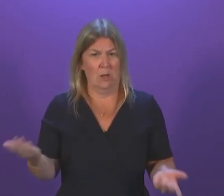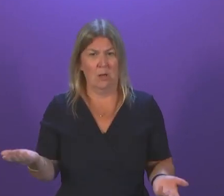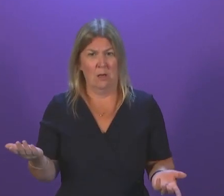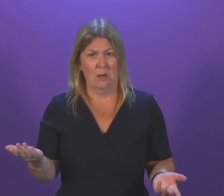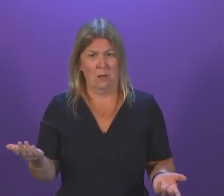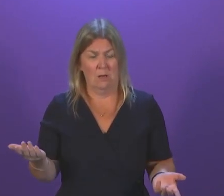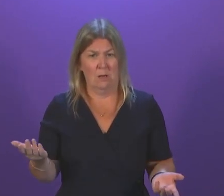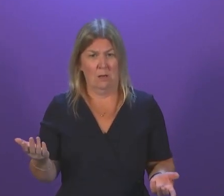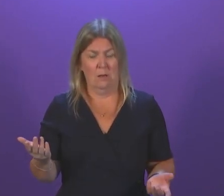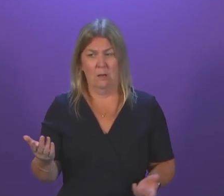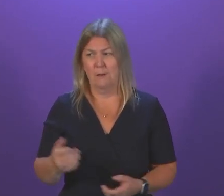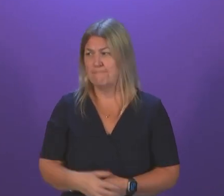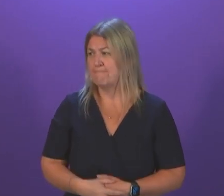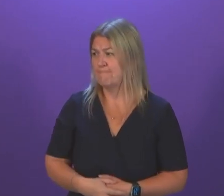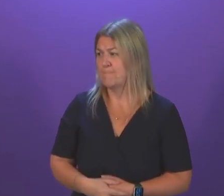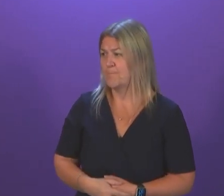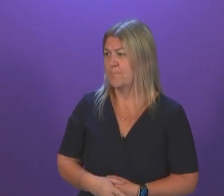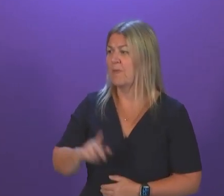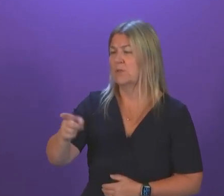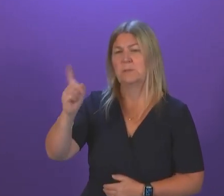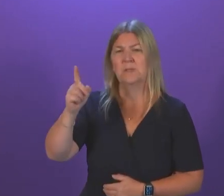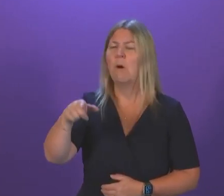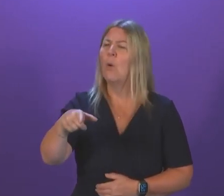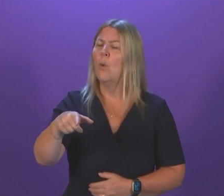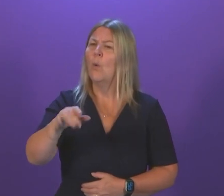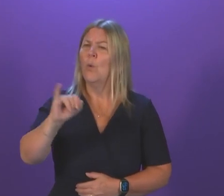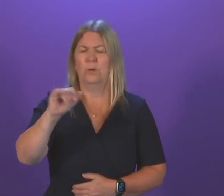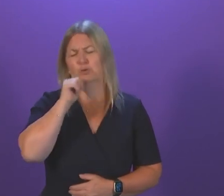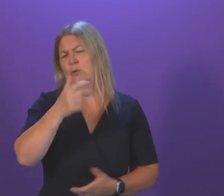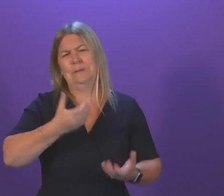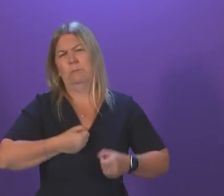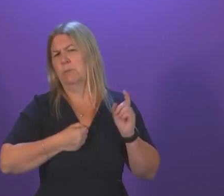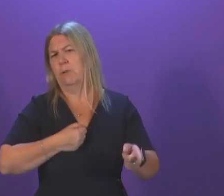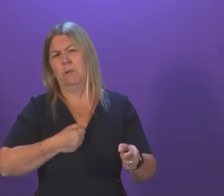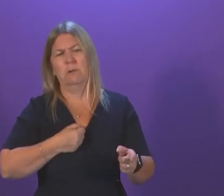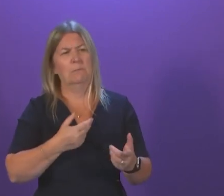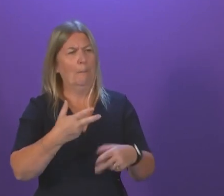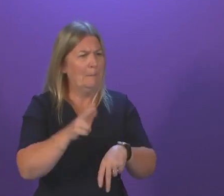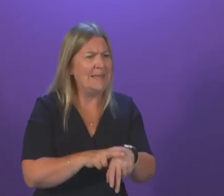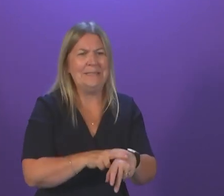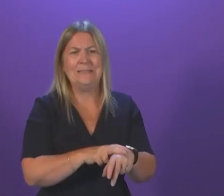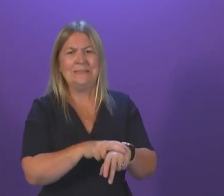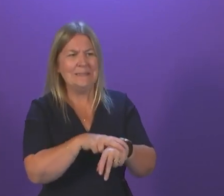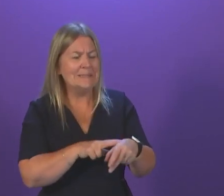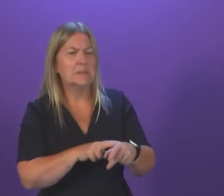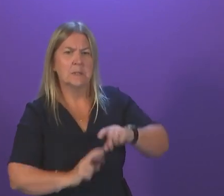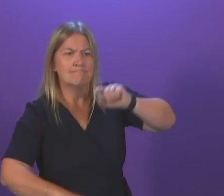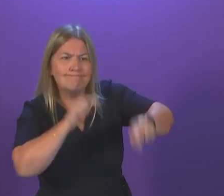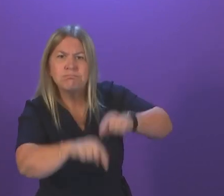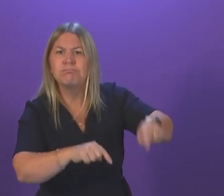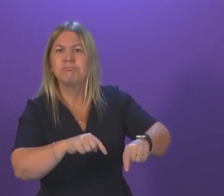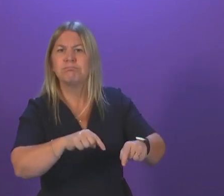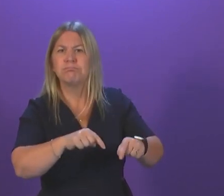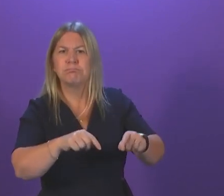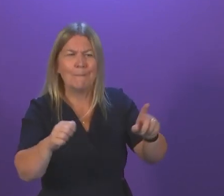First Minister. Well, it's utterly unacceptable for police officers or staff to be attacked or abused in any way, and I fully support the